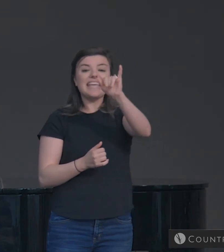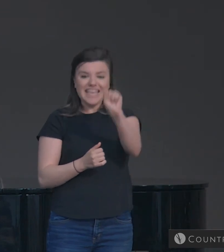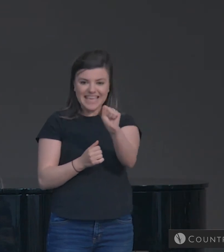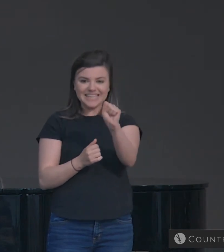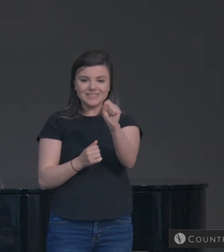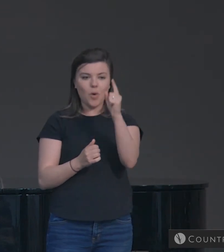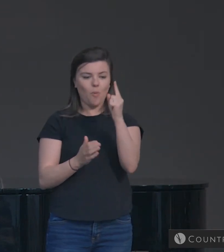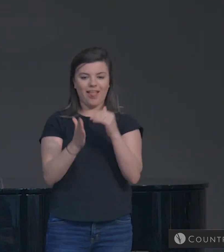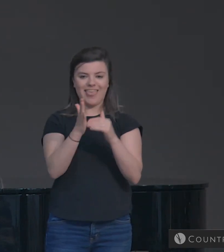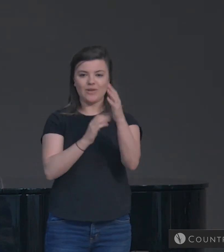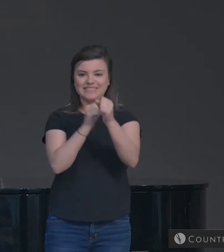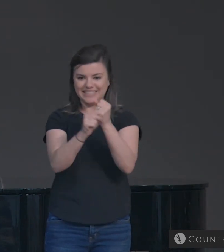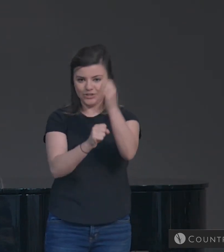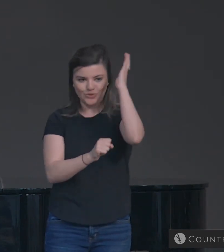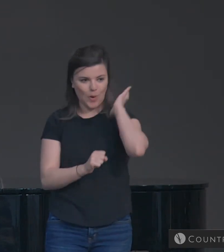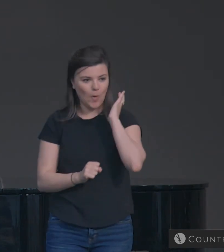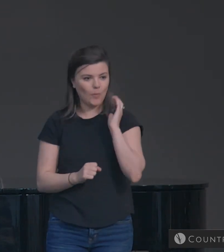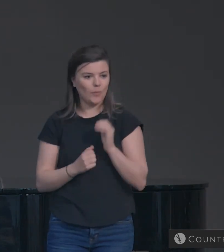thousand years ago.